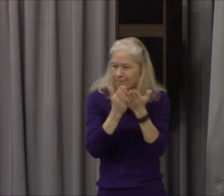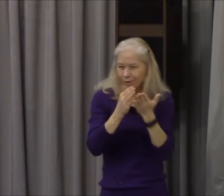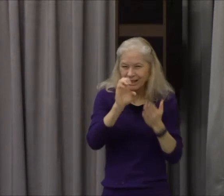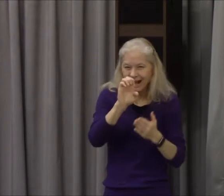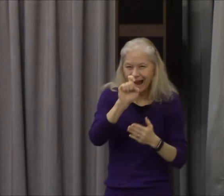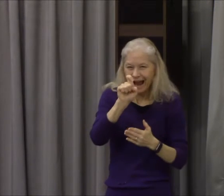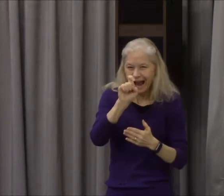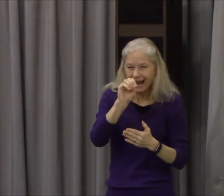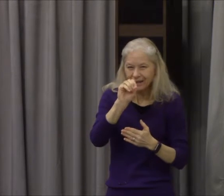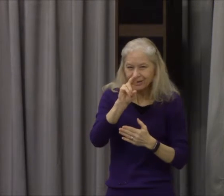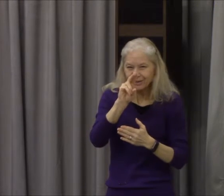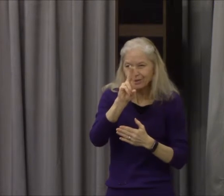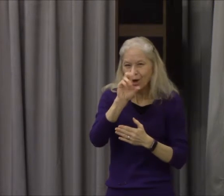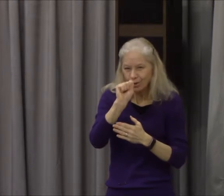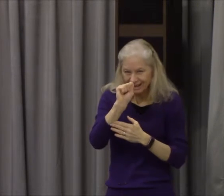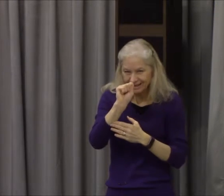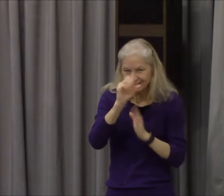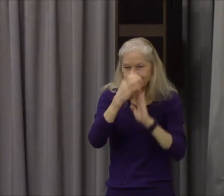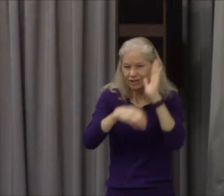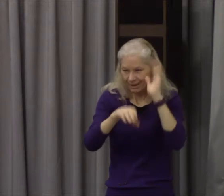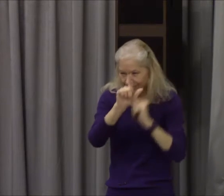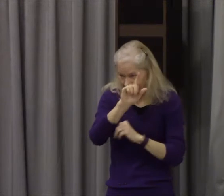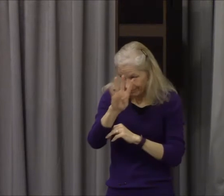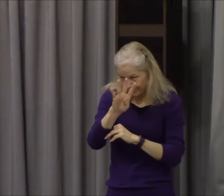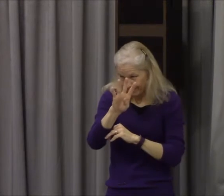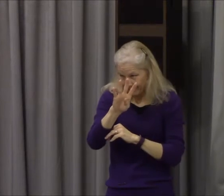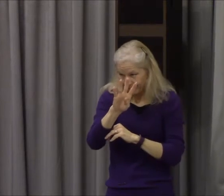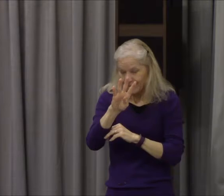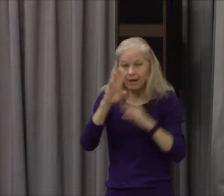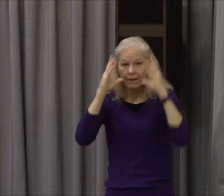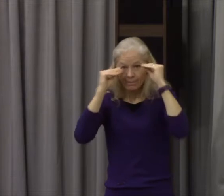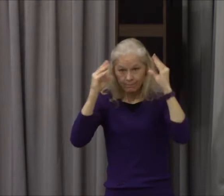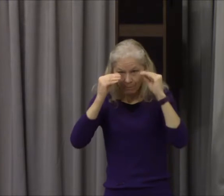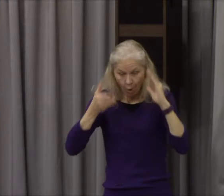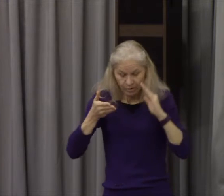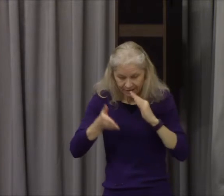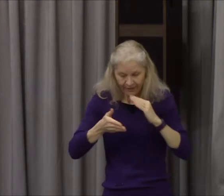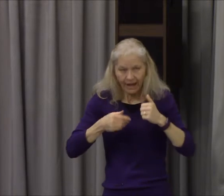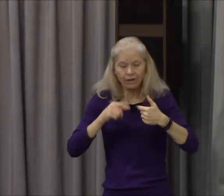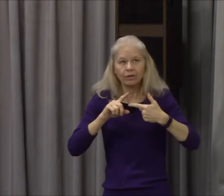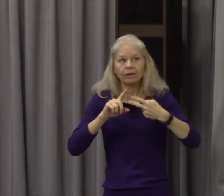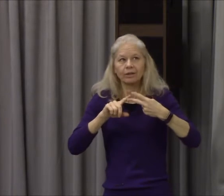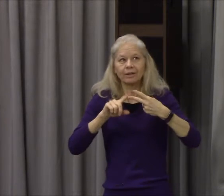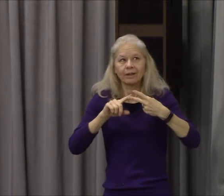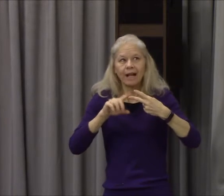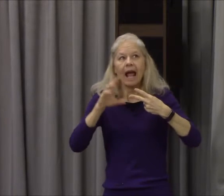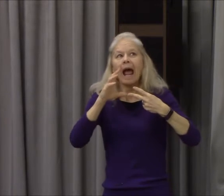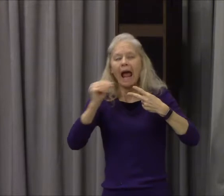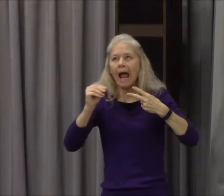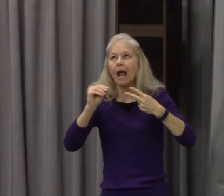Moses was there and if I count correctly there were 75 others there with him